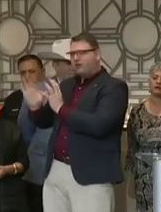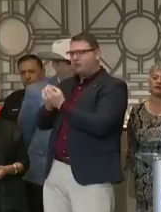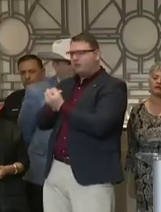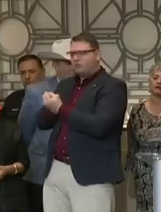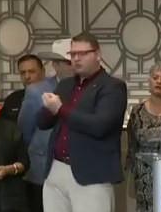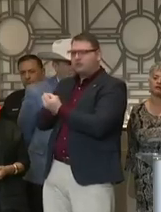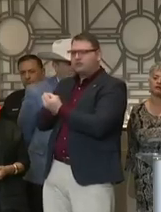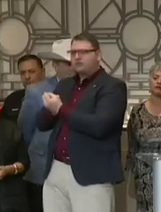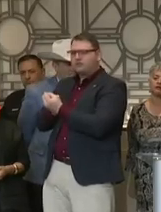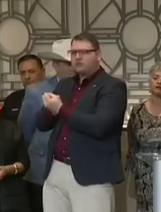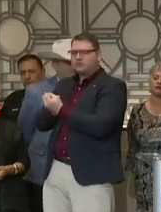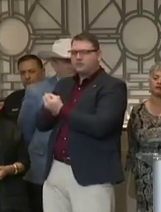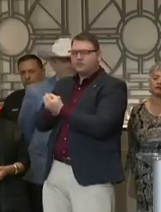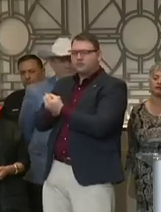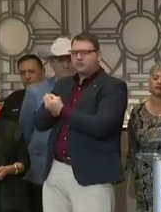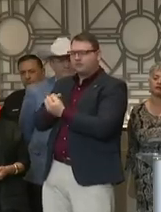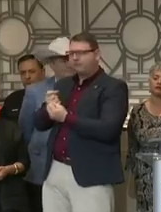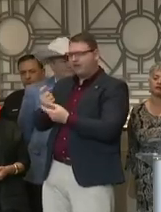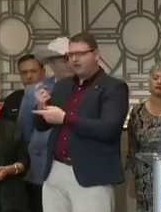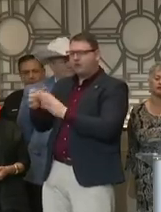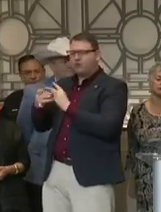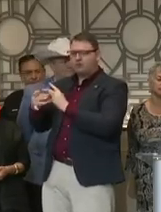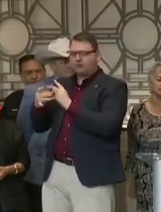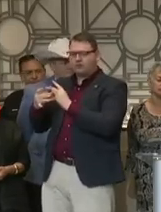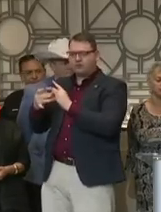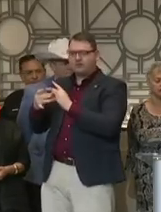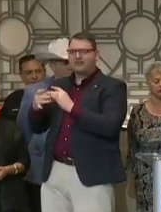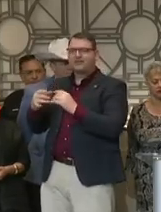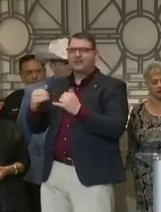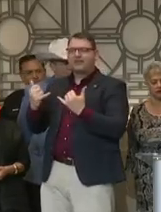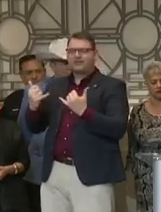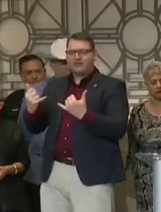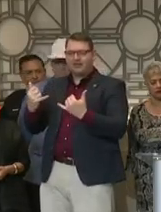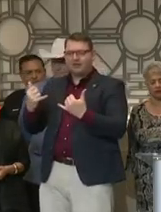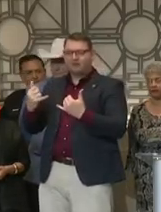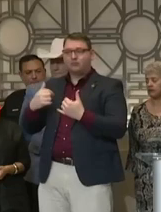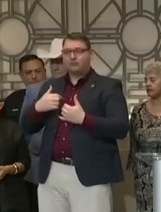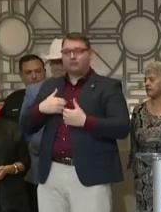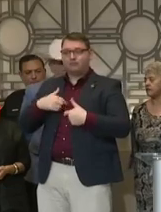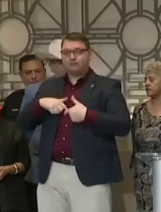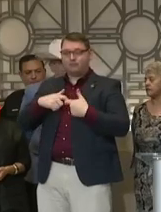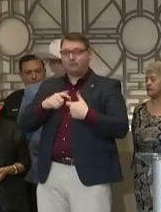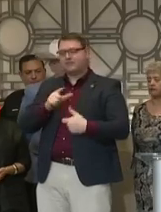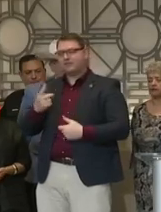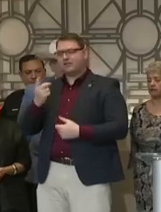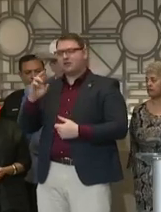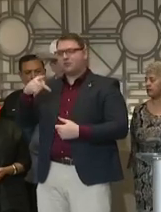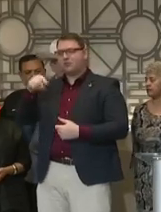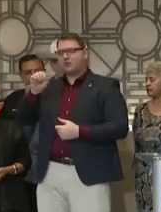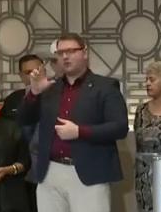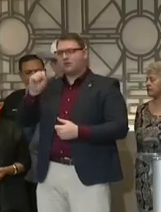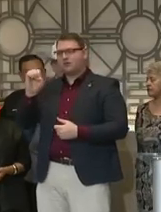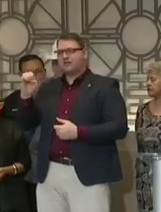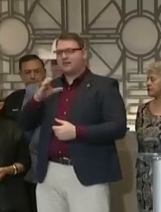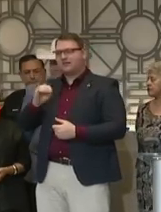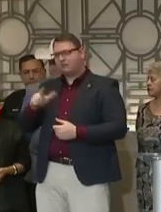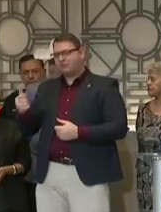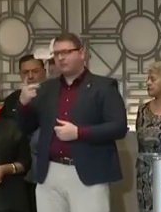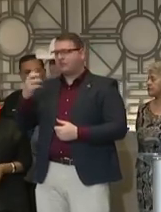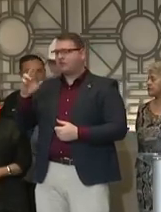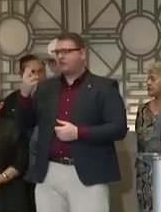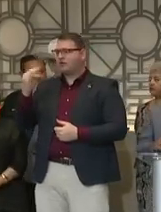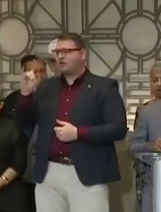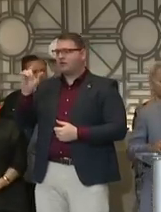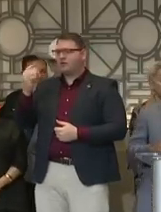their cooperation. Now let me pause and let me bring up Dr. Purse, and then followed by County Judge Lena Hedago. Dr.